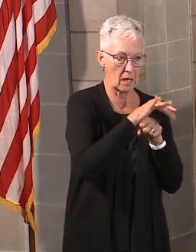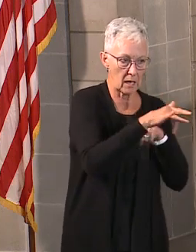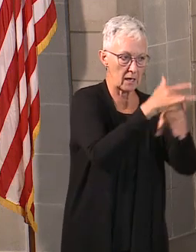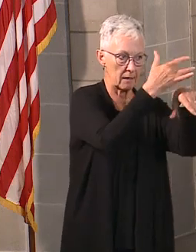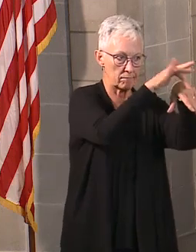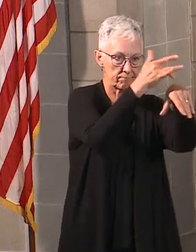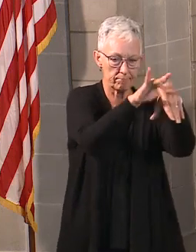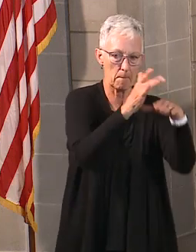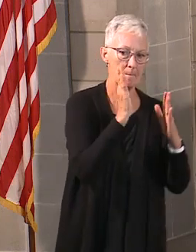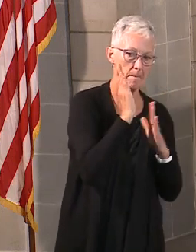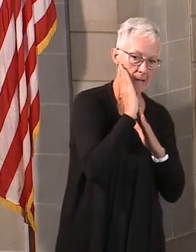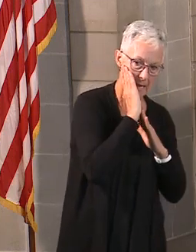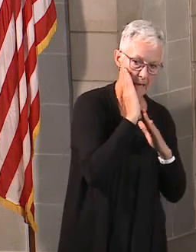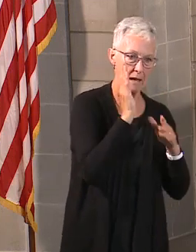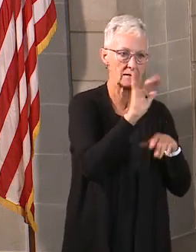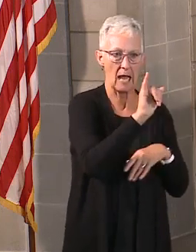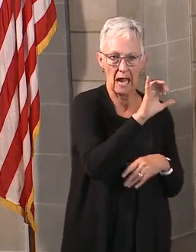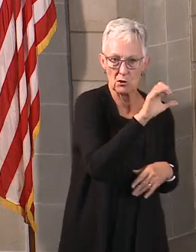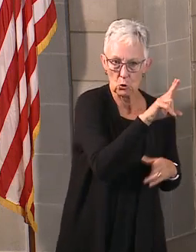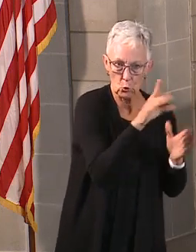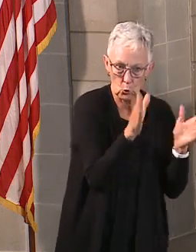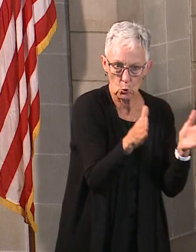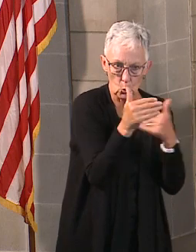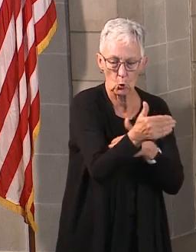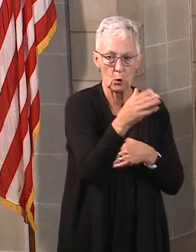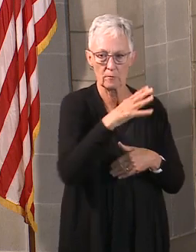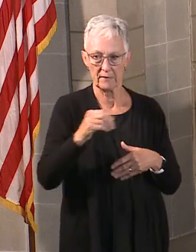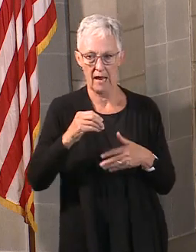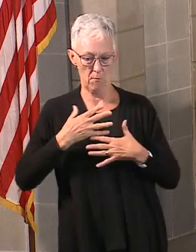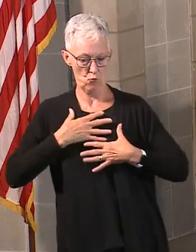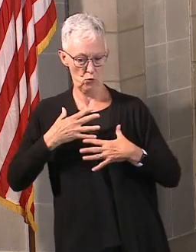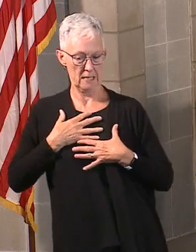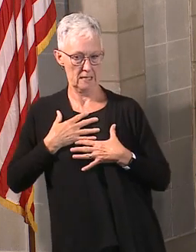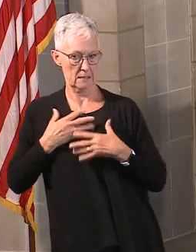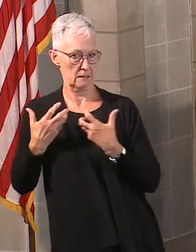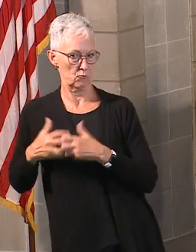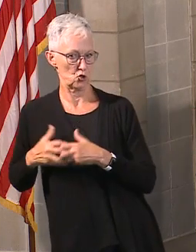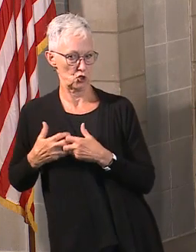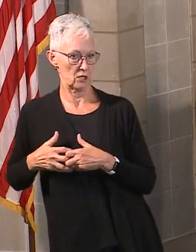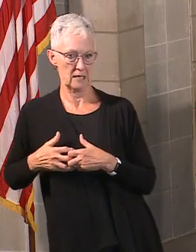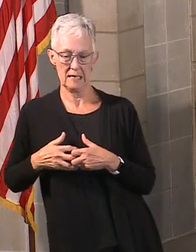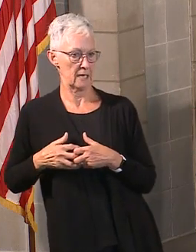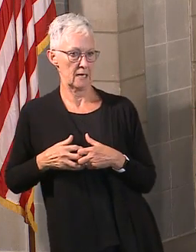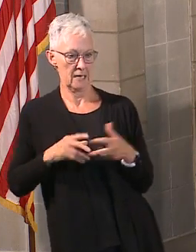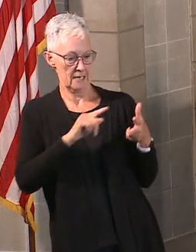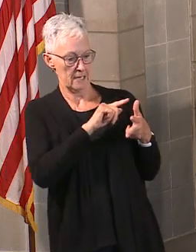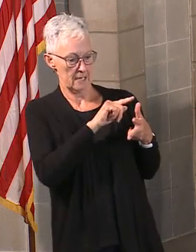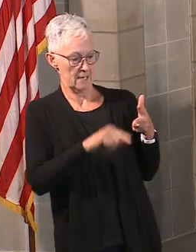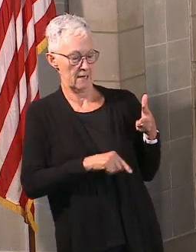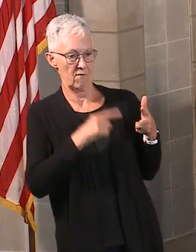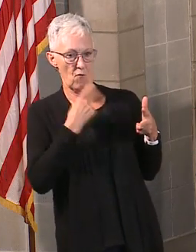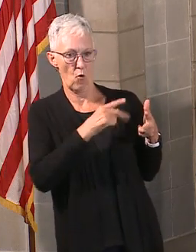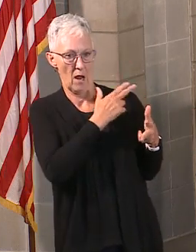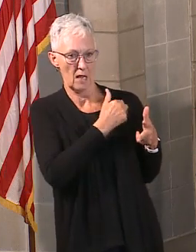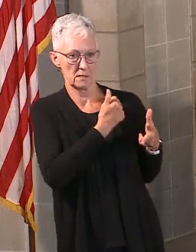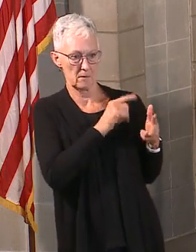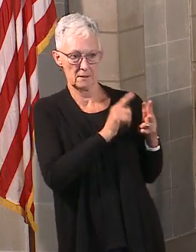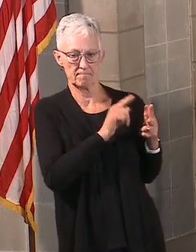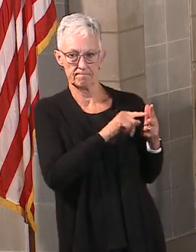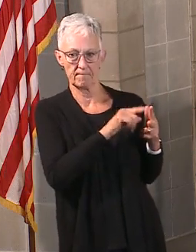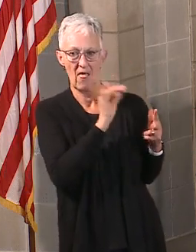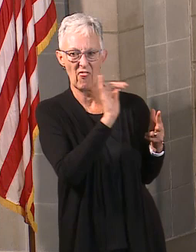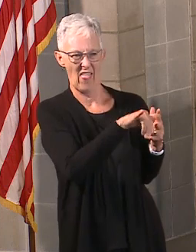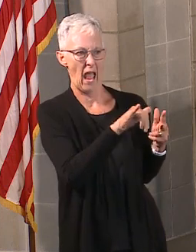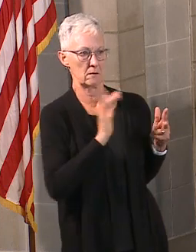state. So the North Star that we use, that guidepost that we use, will remain the same. It's around preserving the healthcare system